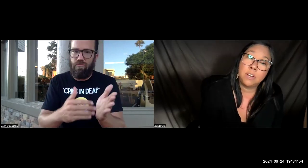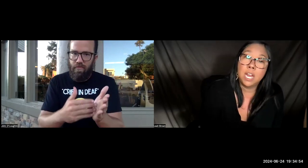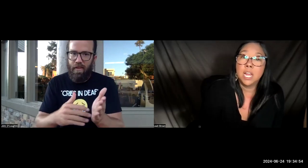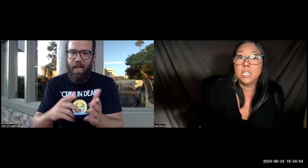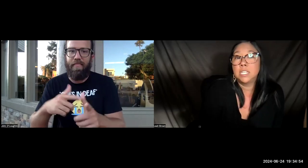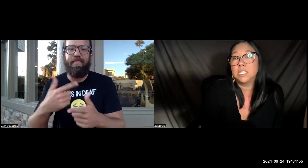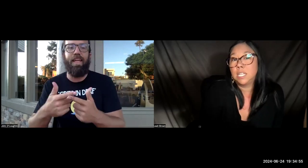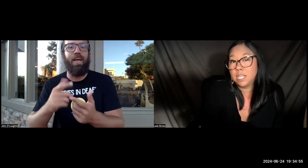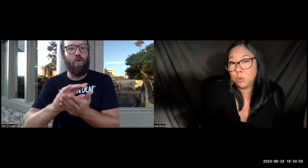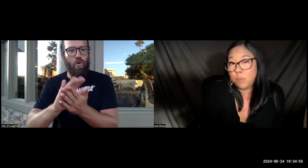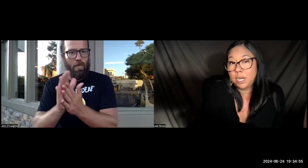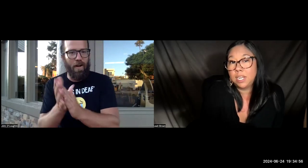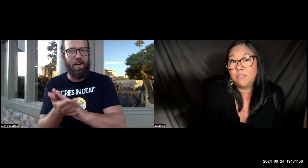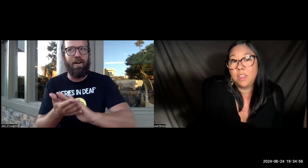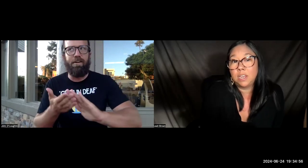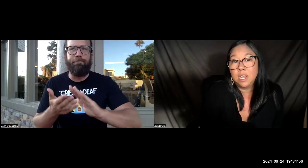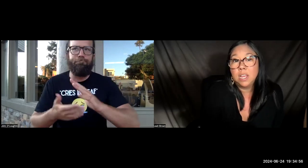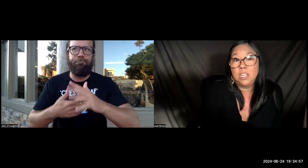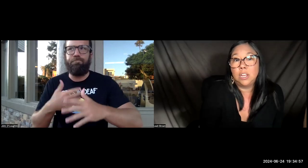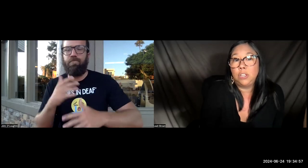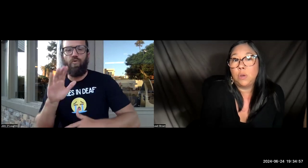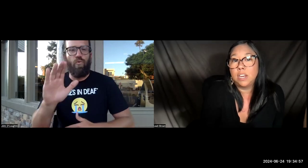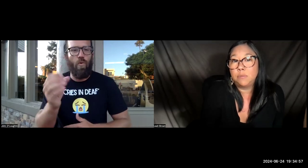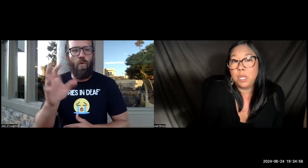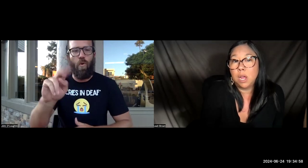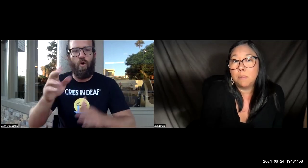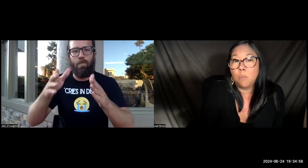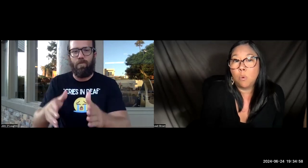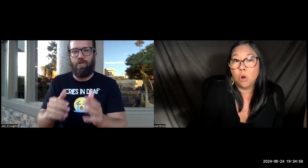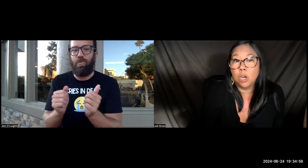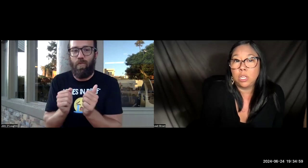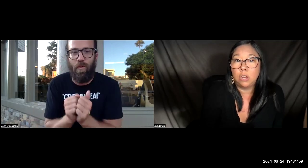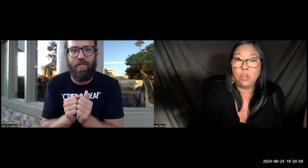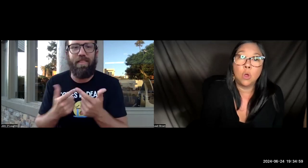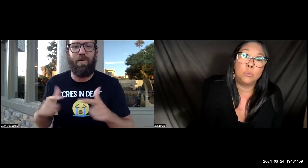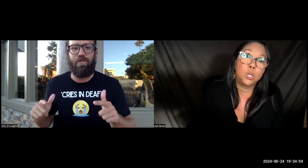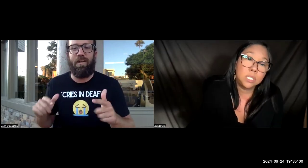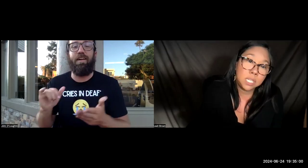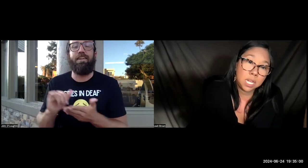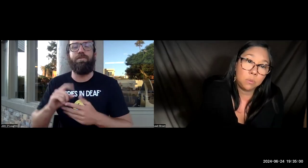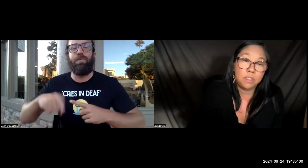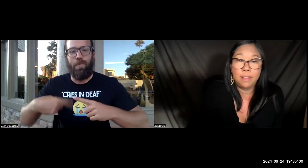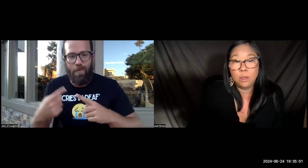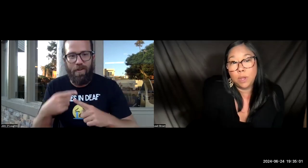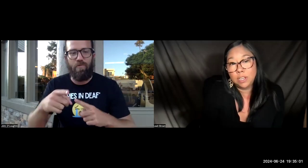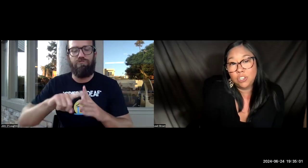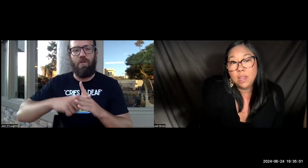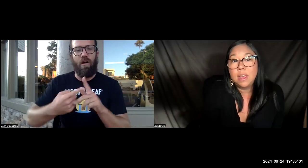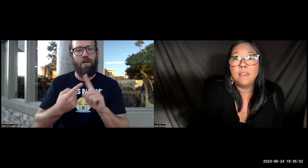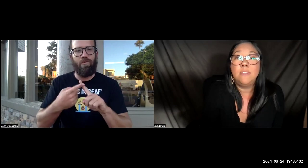hand, is less repetitive. And then, you know, you kind of become more, you know, your own person with the language. And